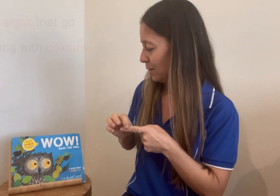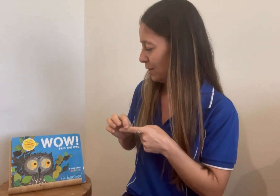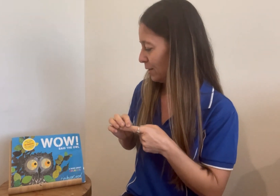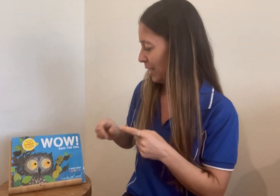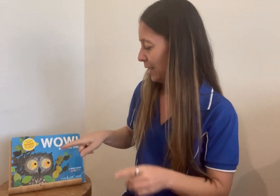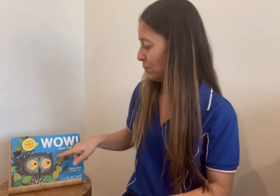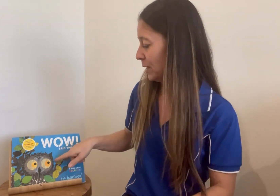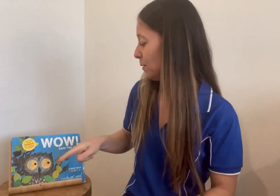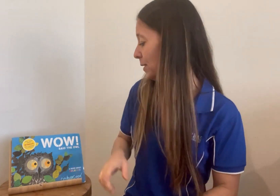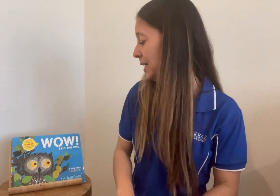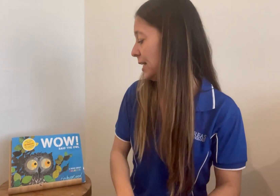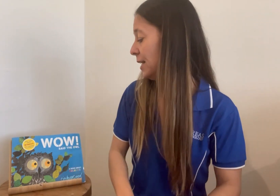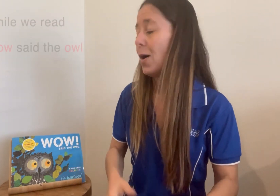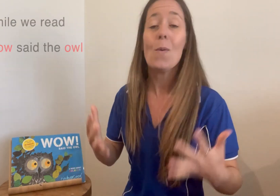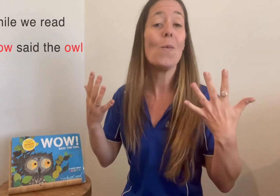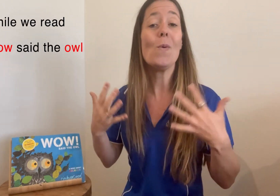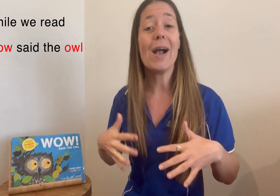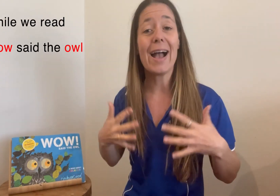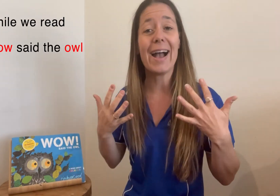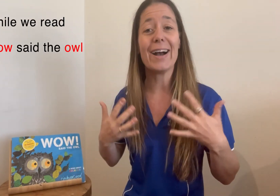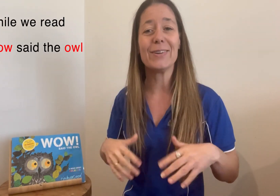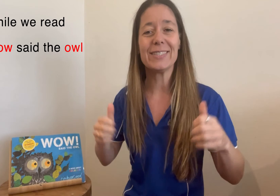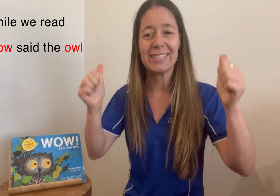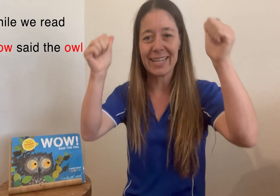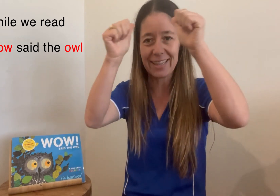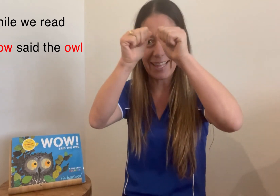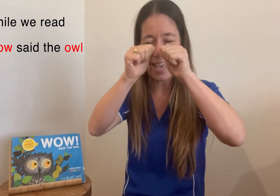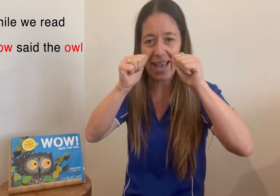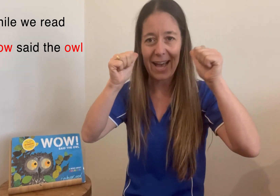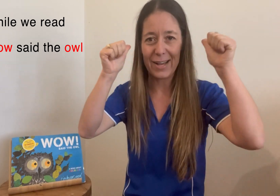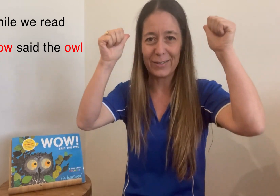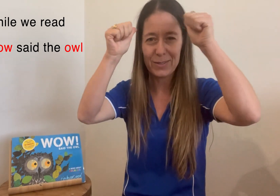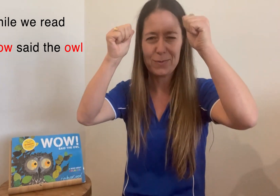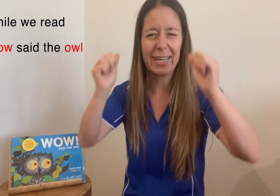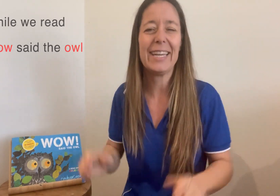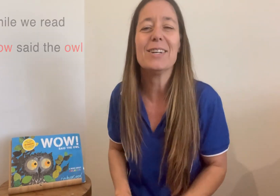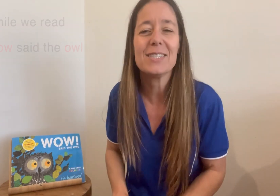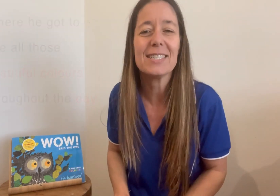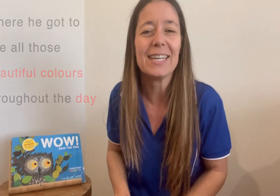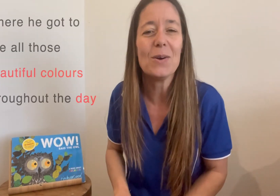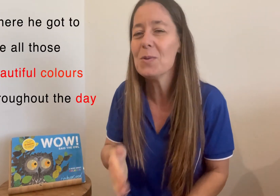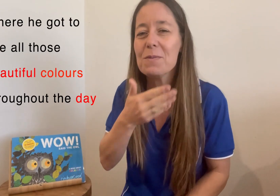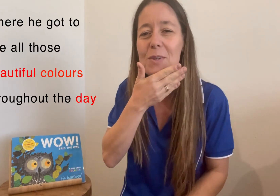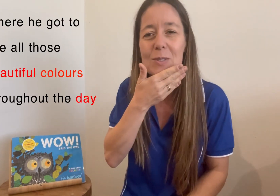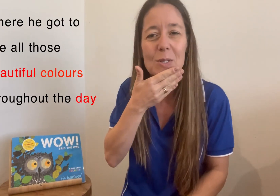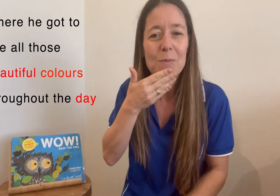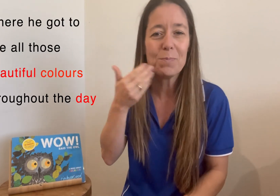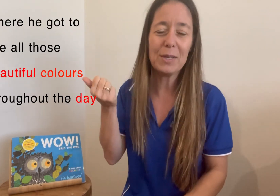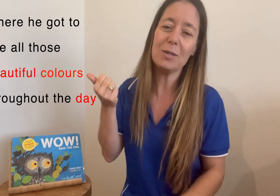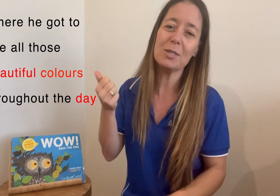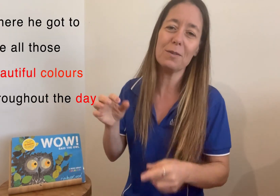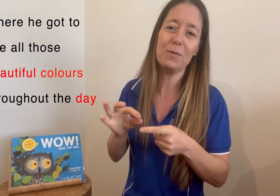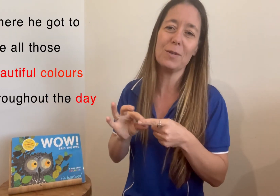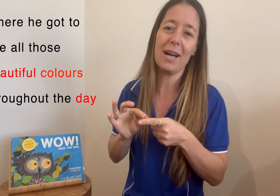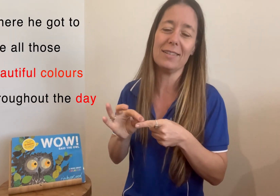And we're reading, wow, said the owl, when he got to see all of those beautiful colours